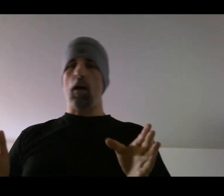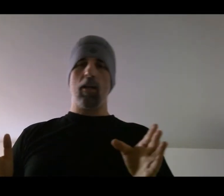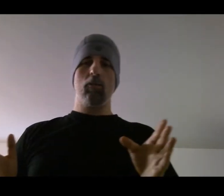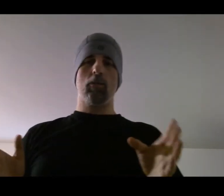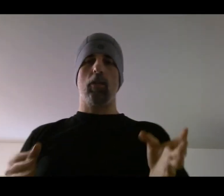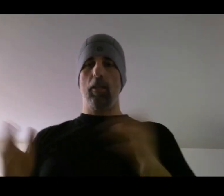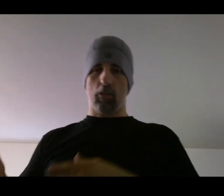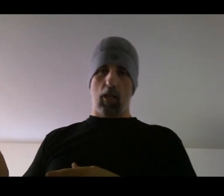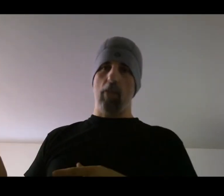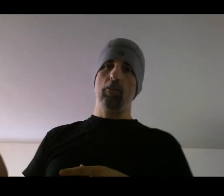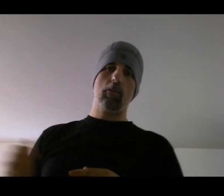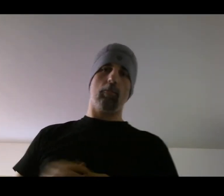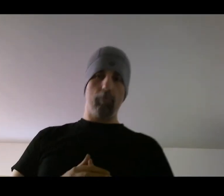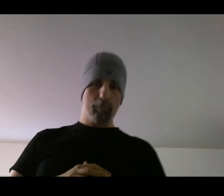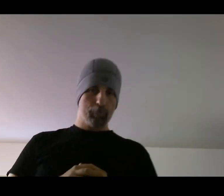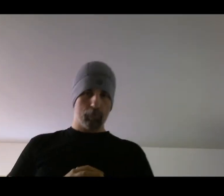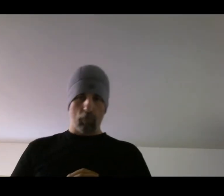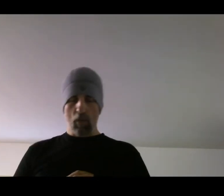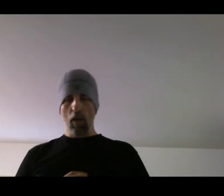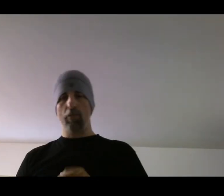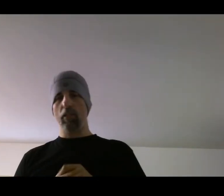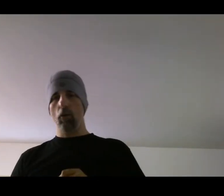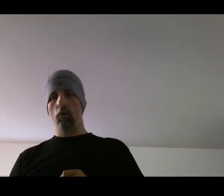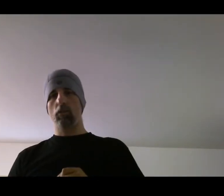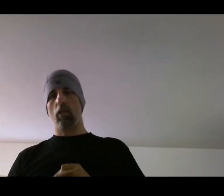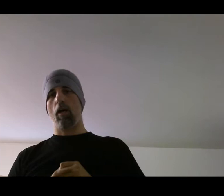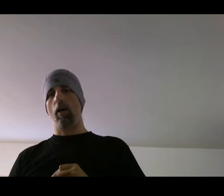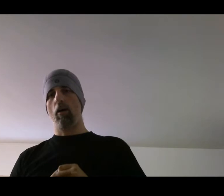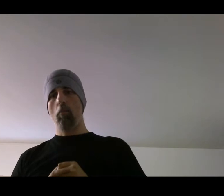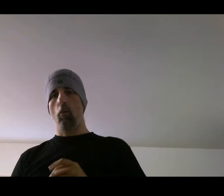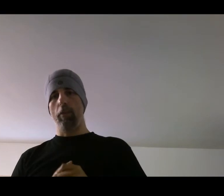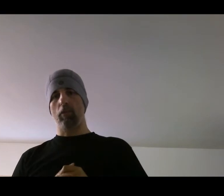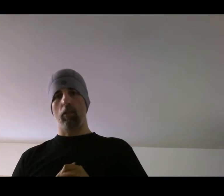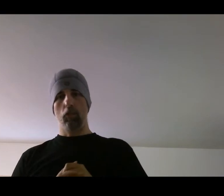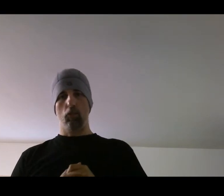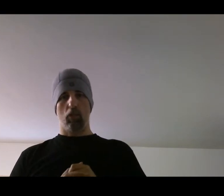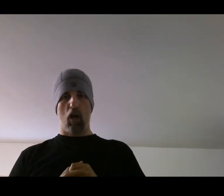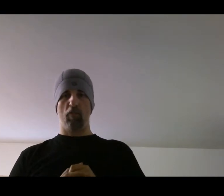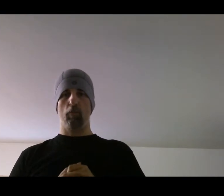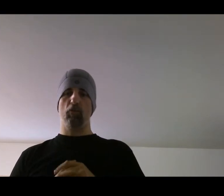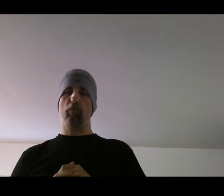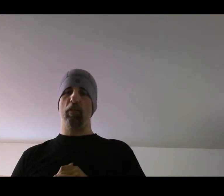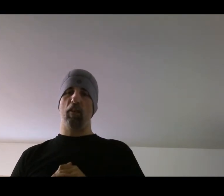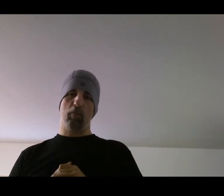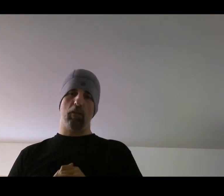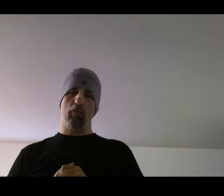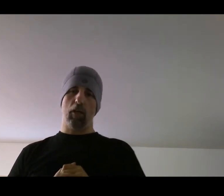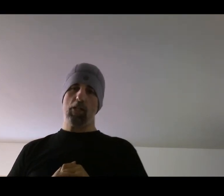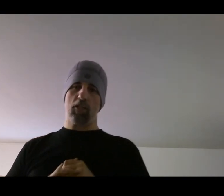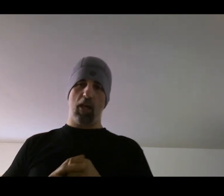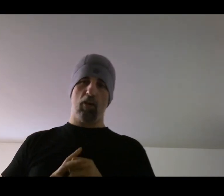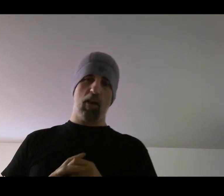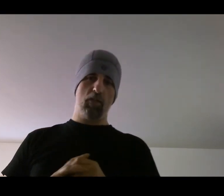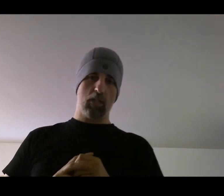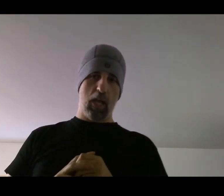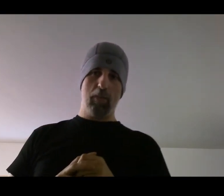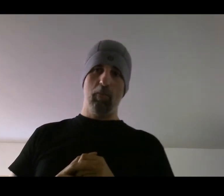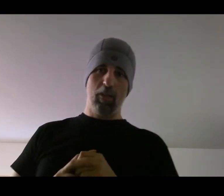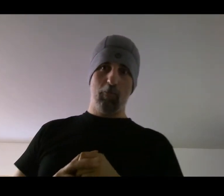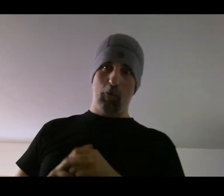Knockouts and stuns. I think those moments can use a lot of improvement. They've been very stale and the same for